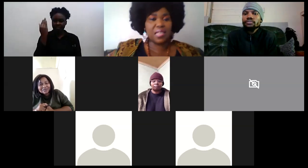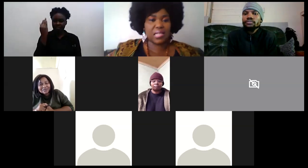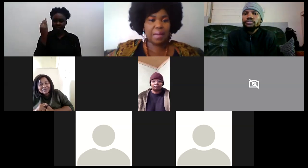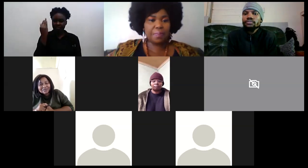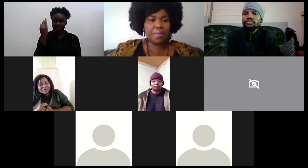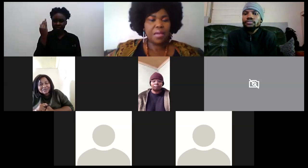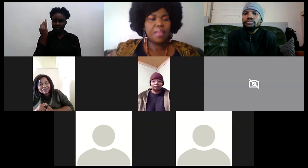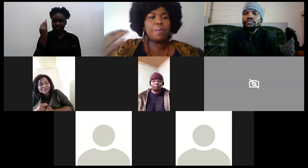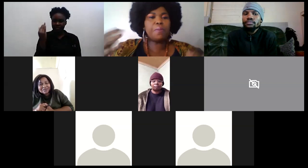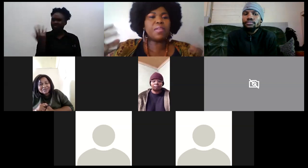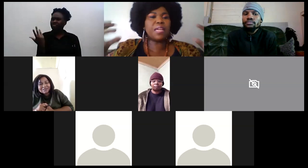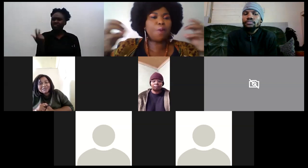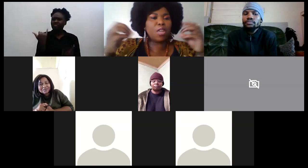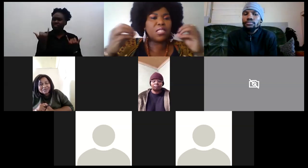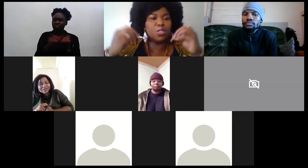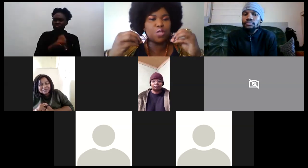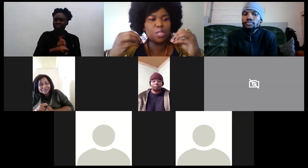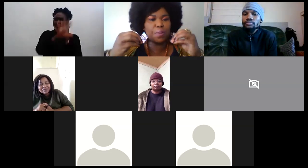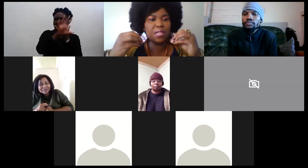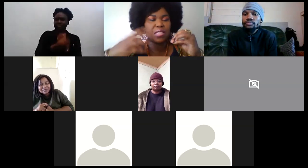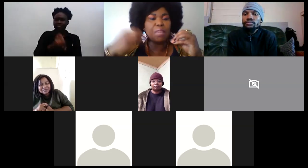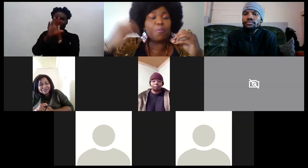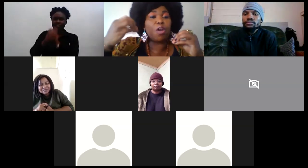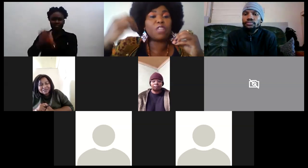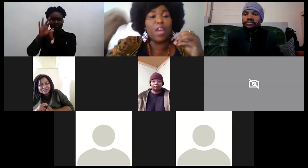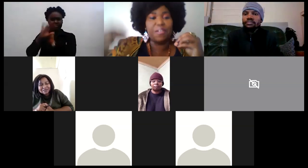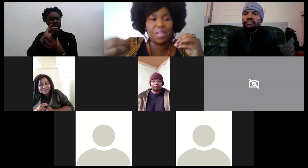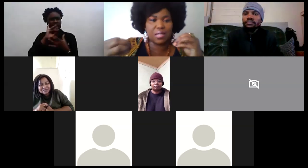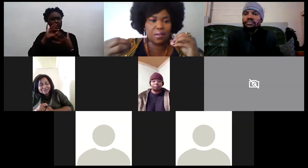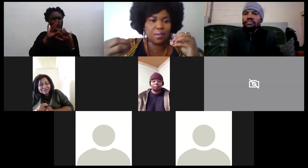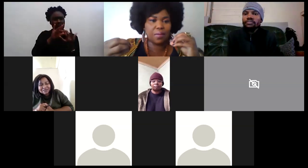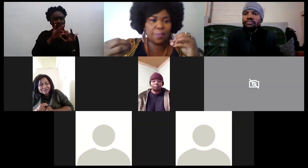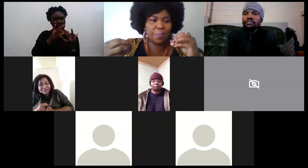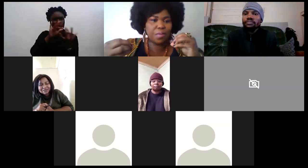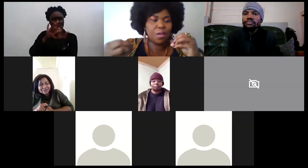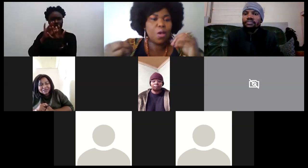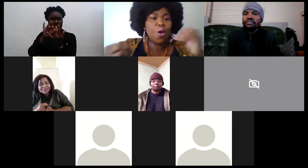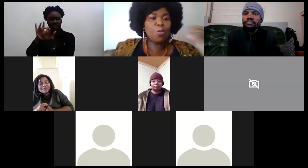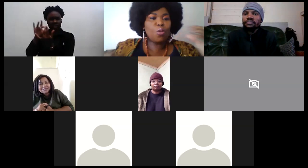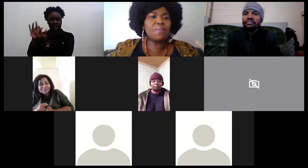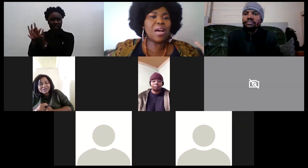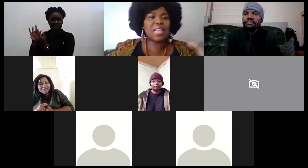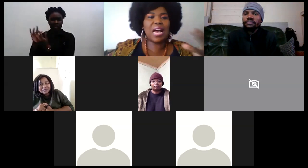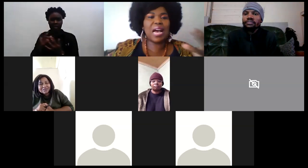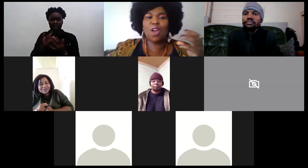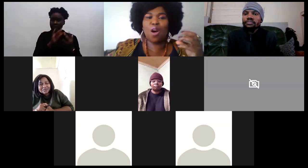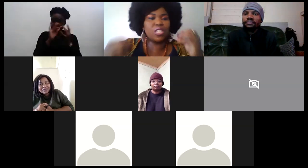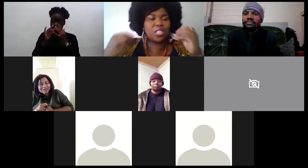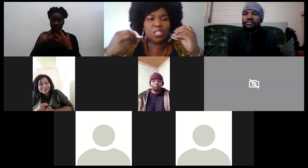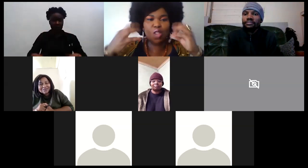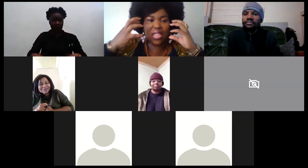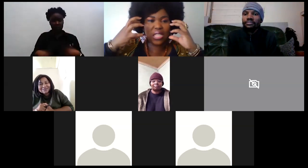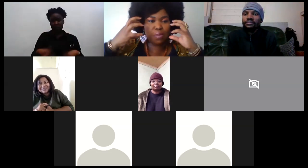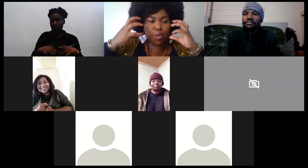space at this time the people that are brought into your space they are brought for a reason who's the master i know